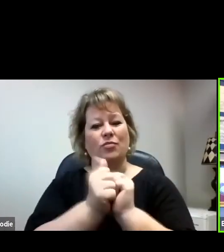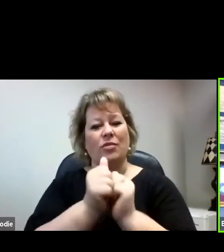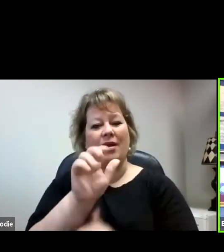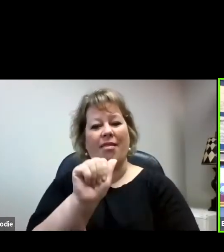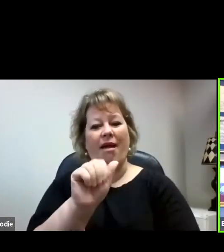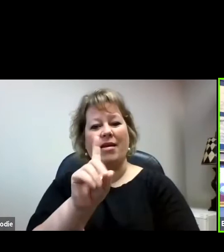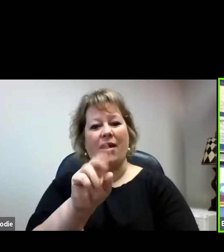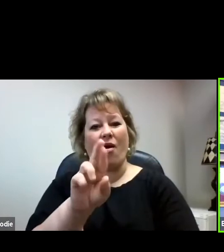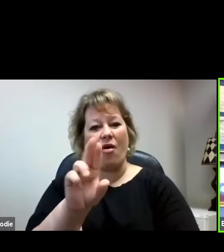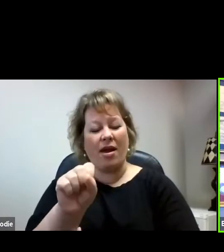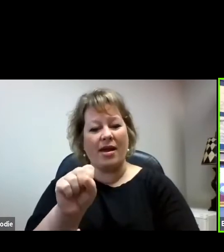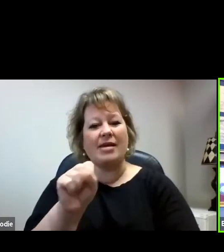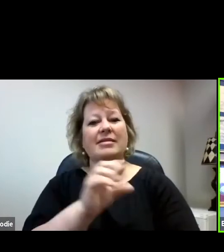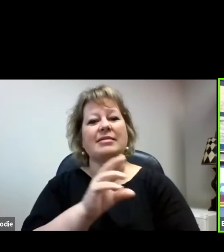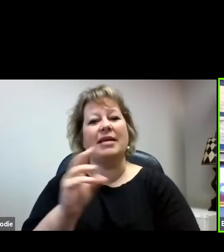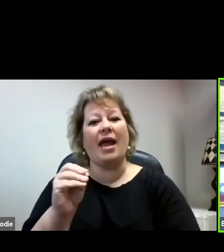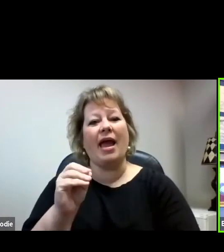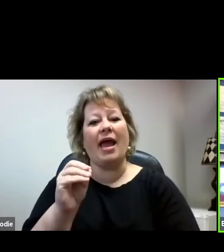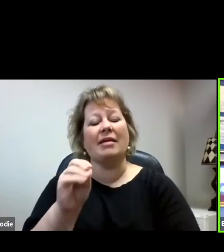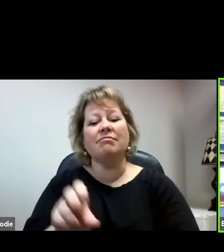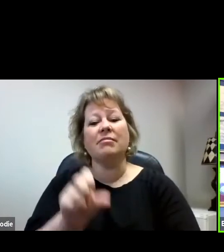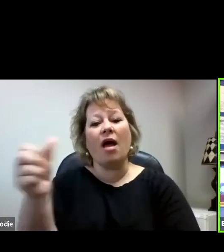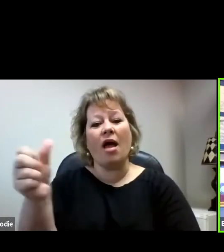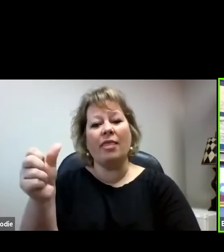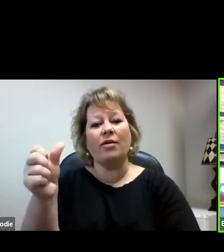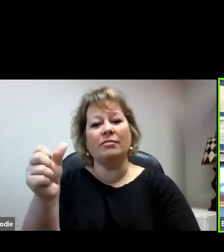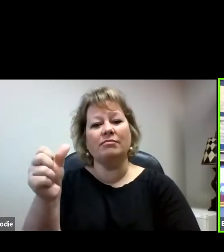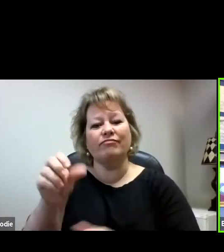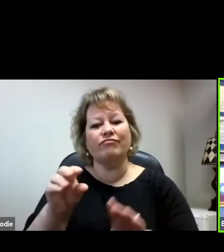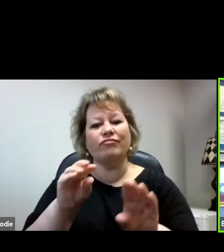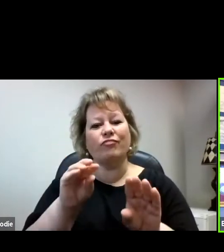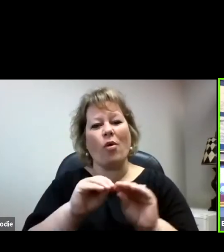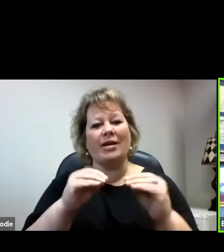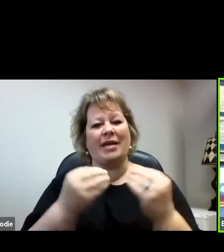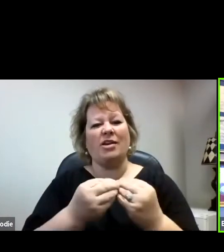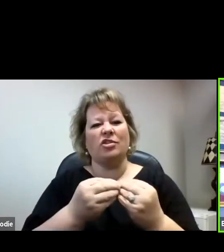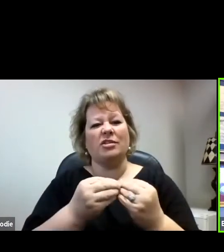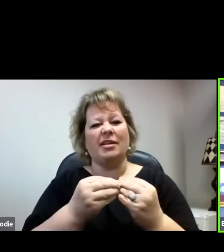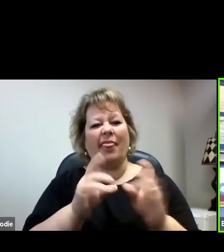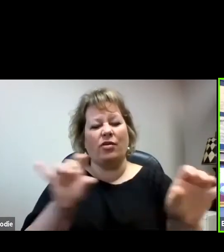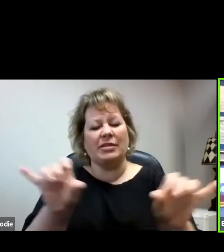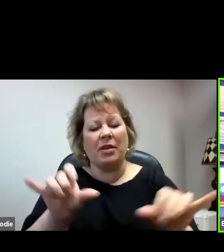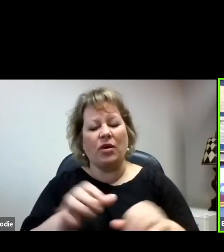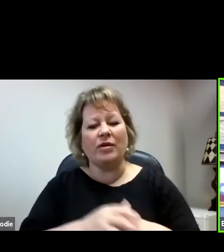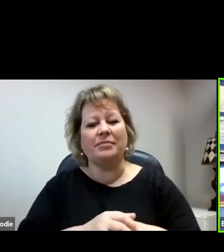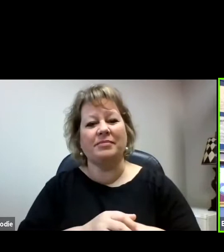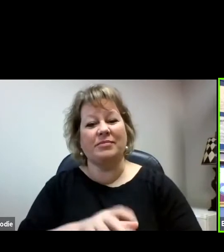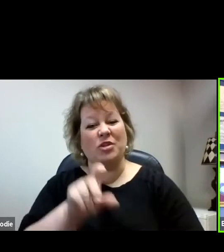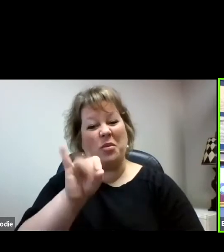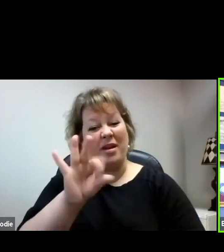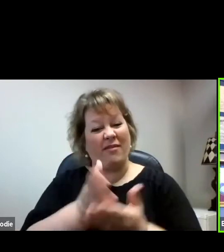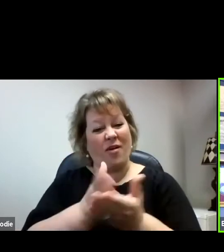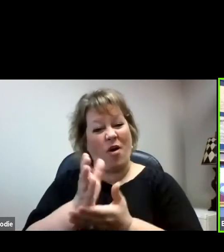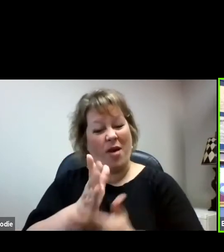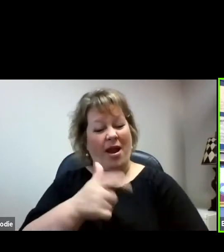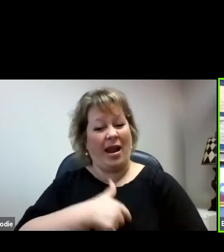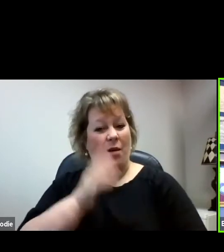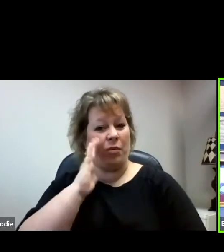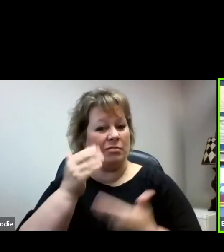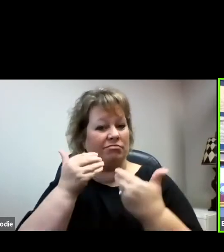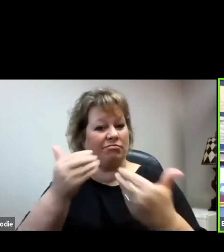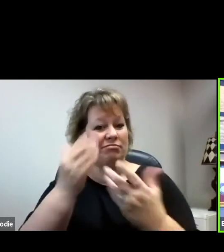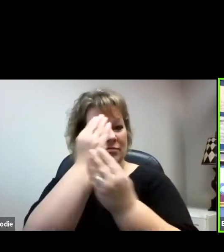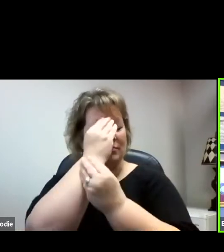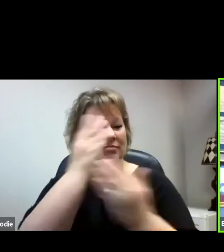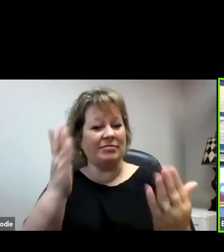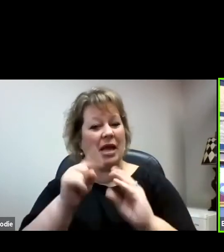other organizations similar. So I'll, if it's okay, I will tell you a little bit about